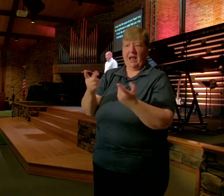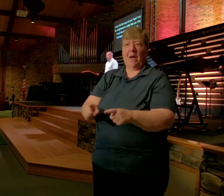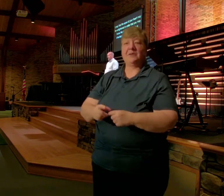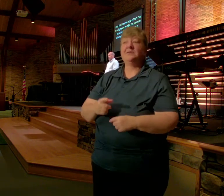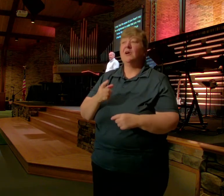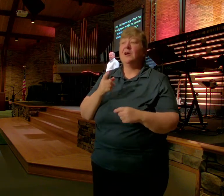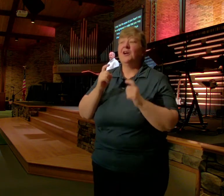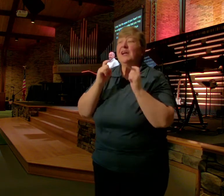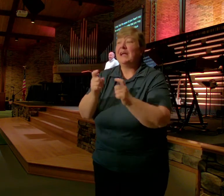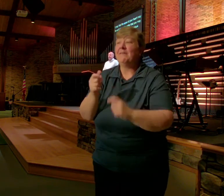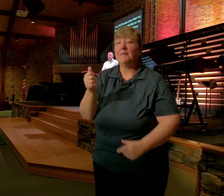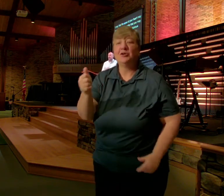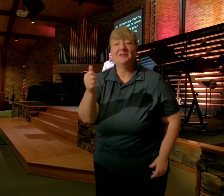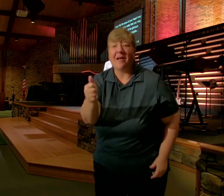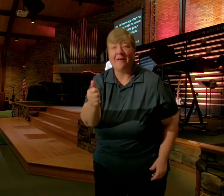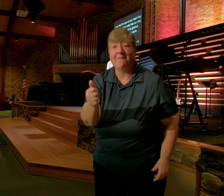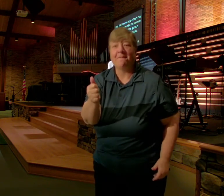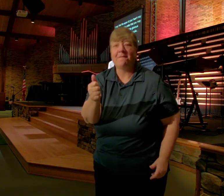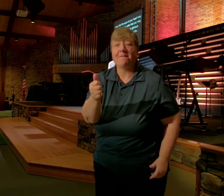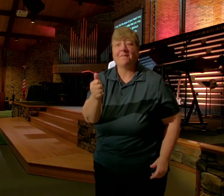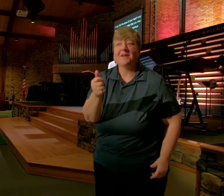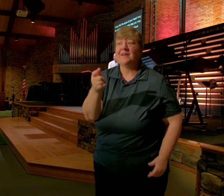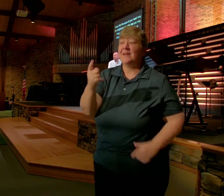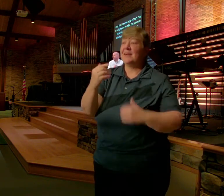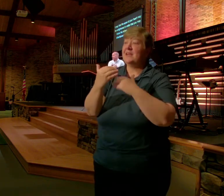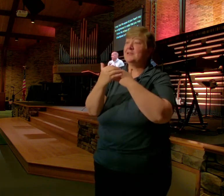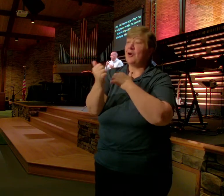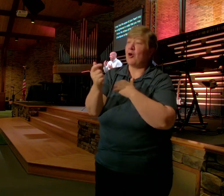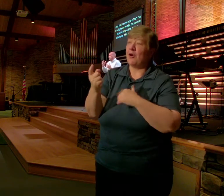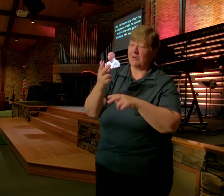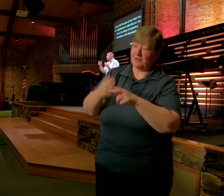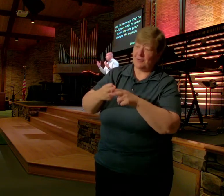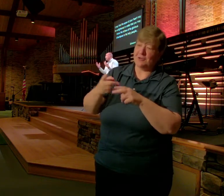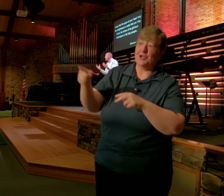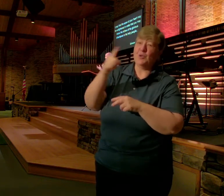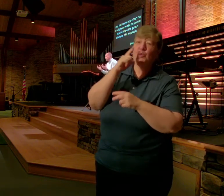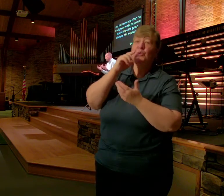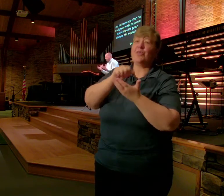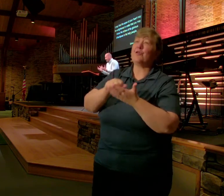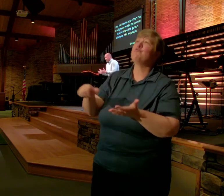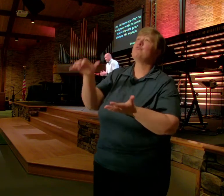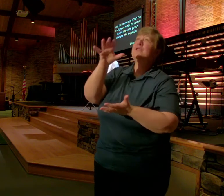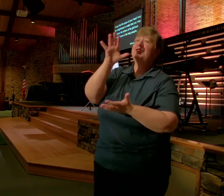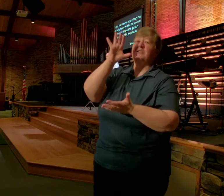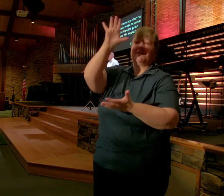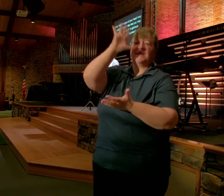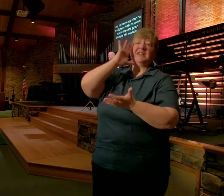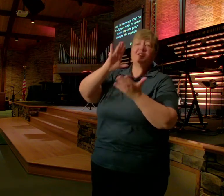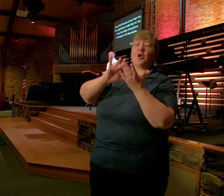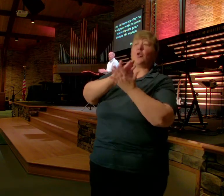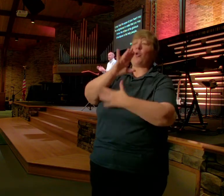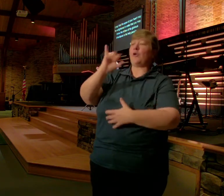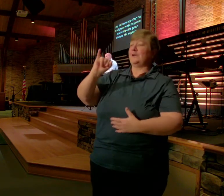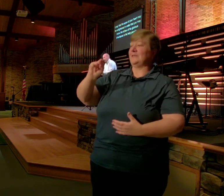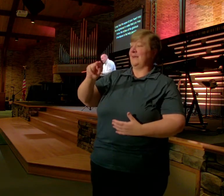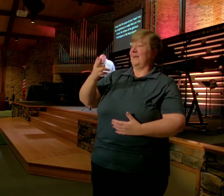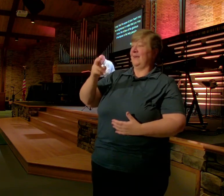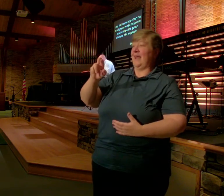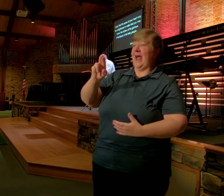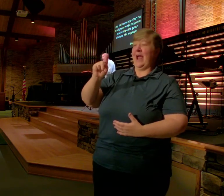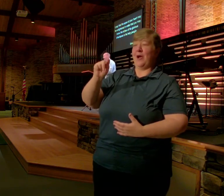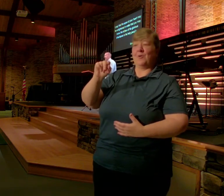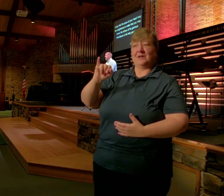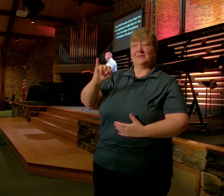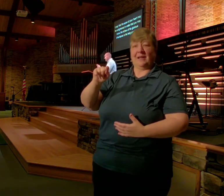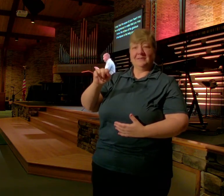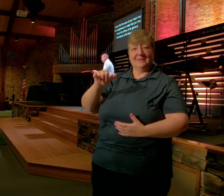He has Called you The riches Of his Glorious Inheritance See the one Thing that God